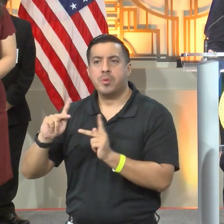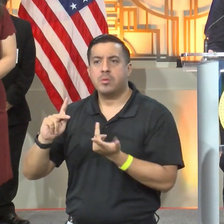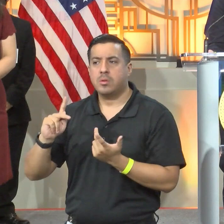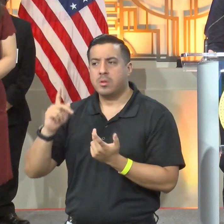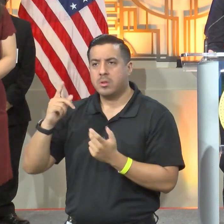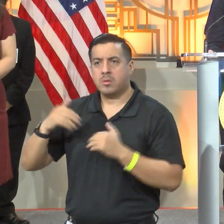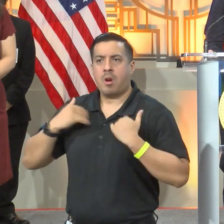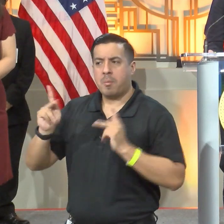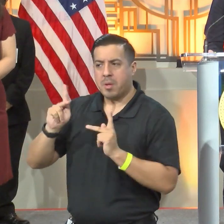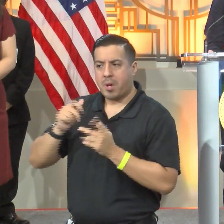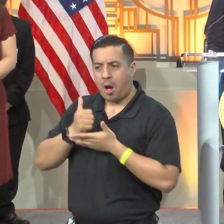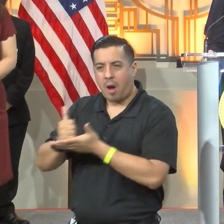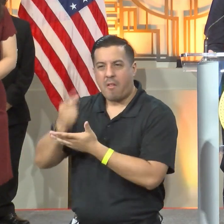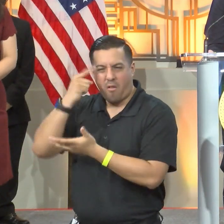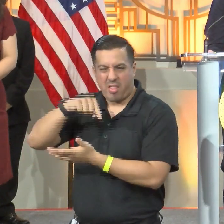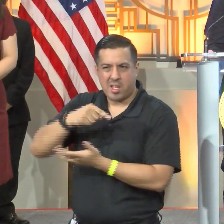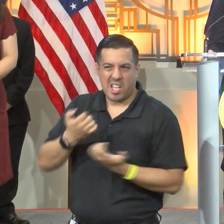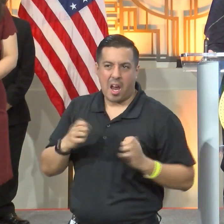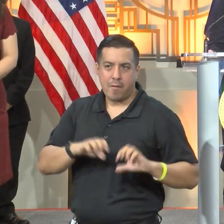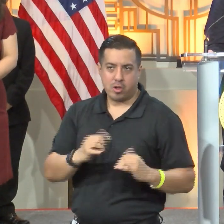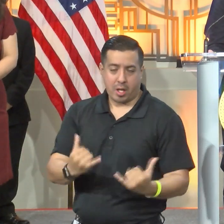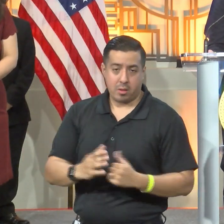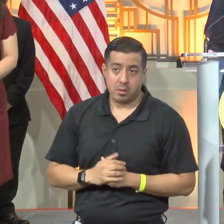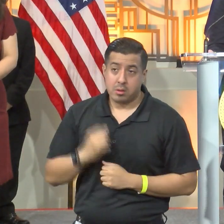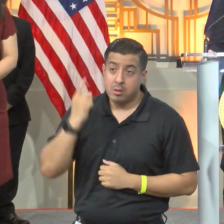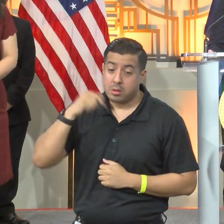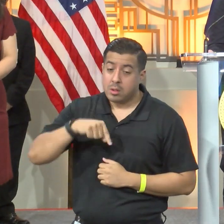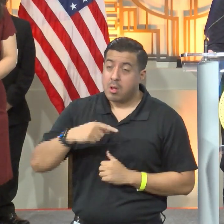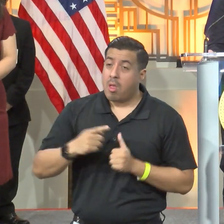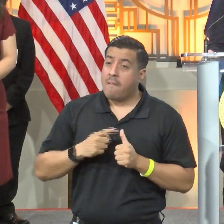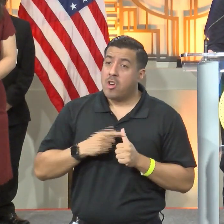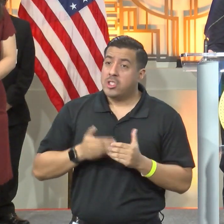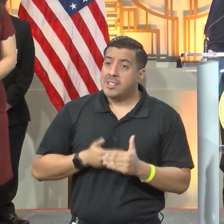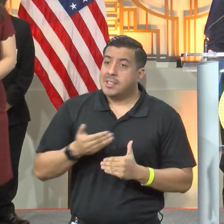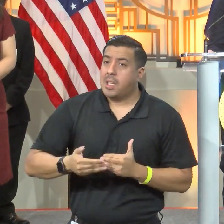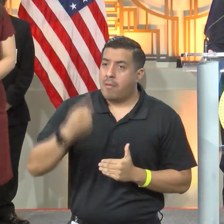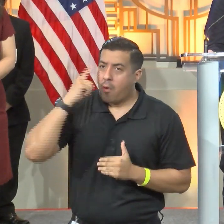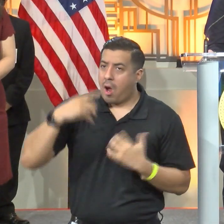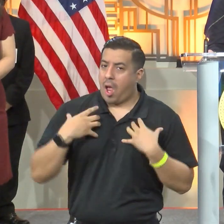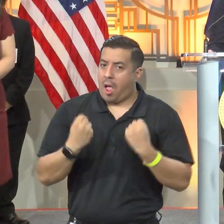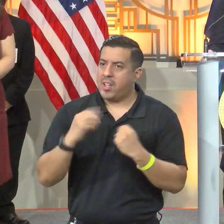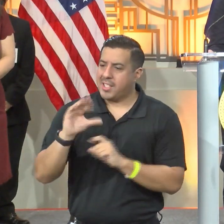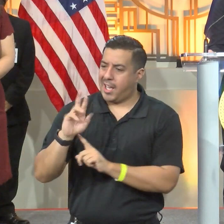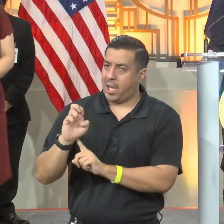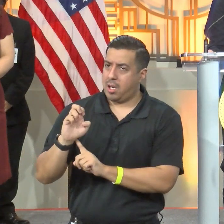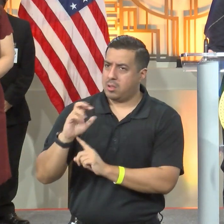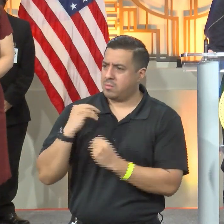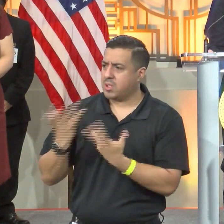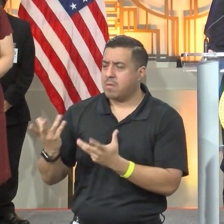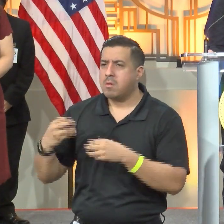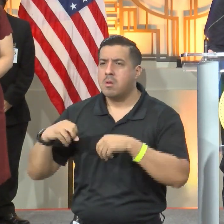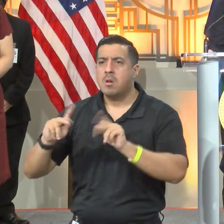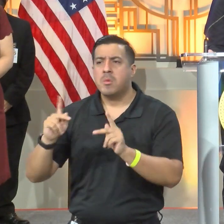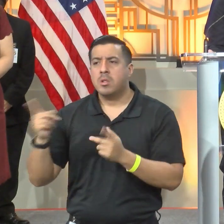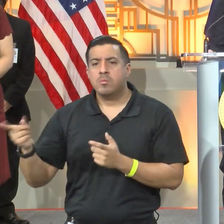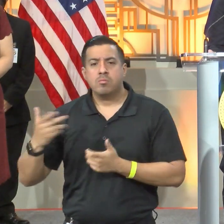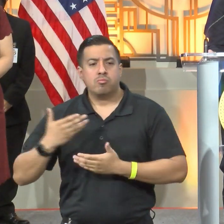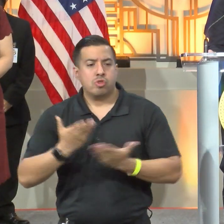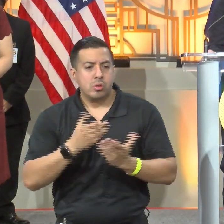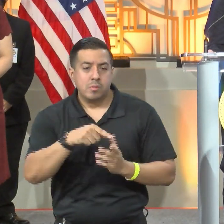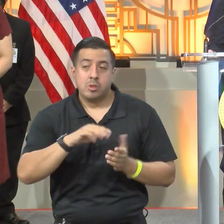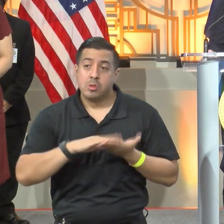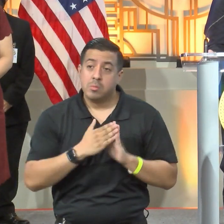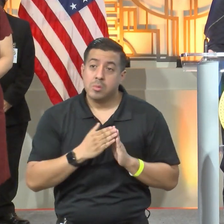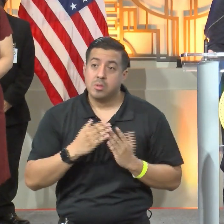this effort. This program offers a first step to a career in health care. It also gives young people a chance to serve their communities